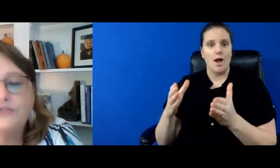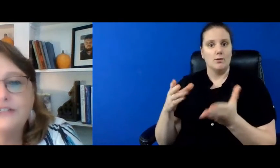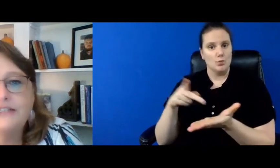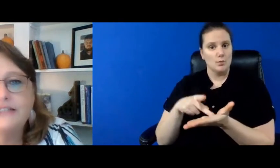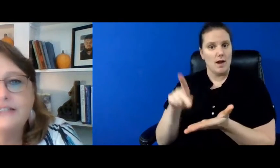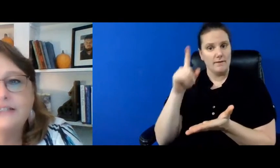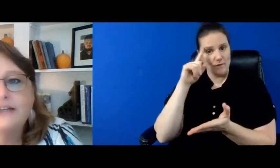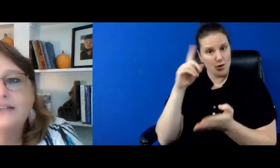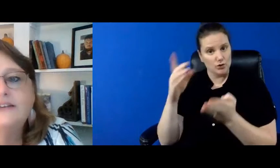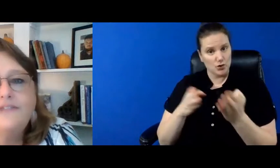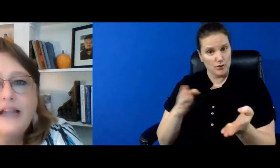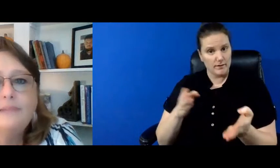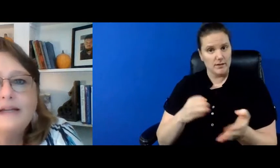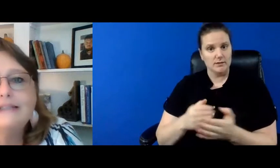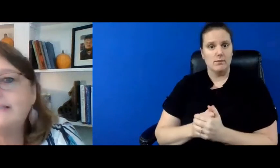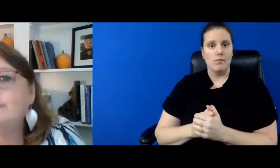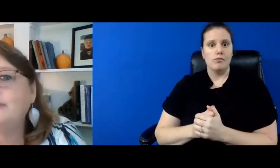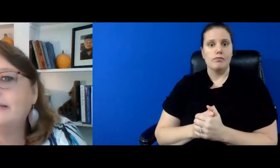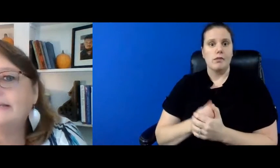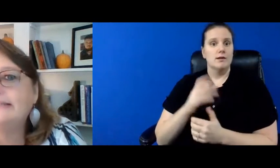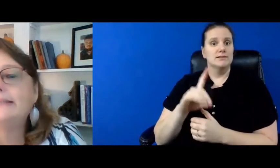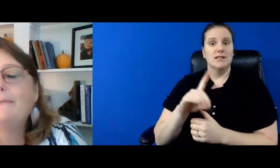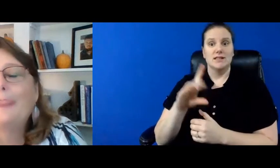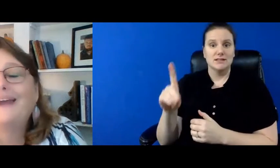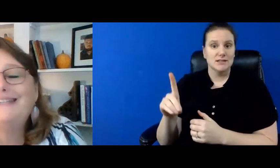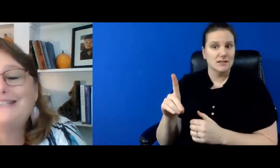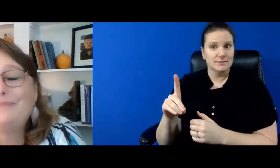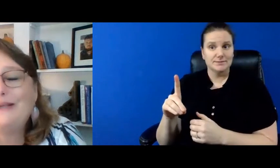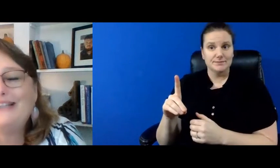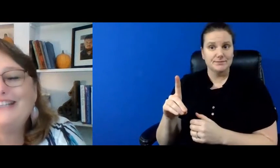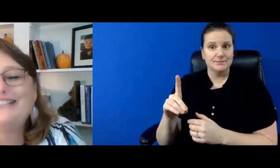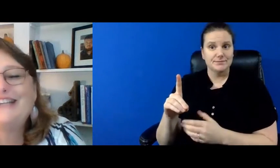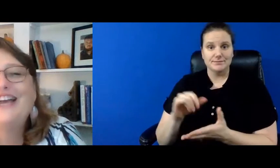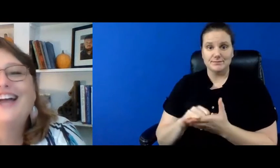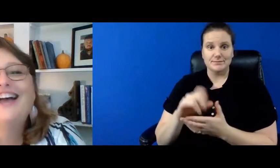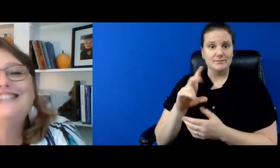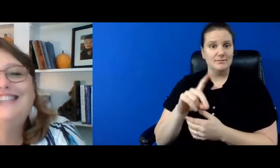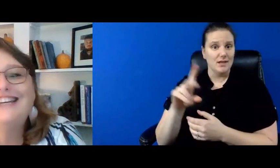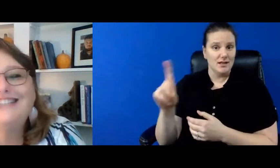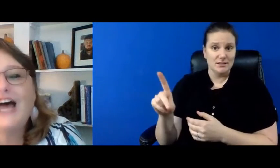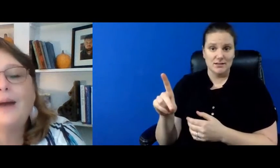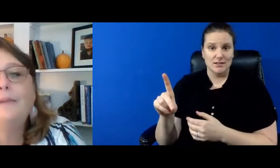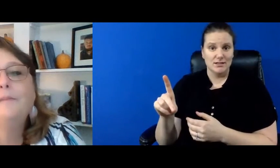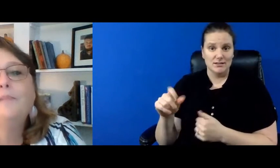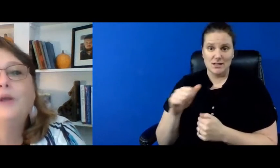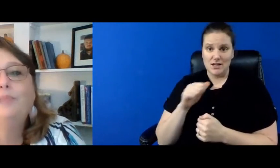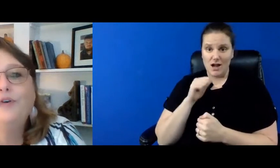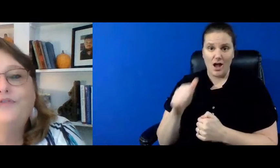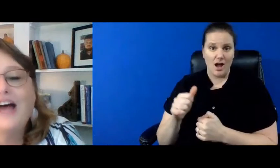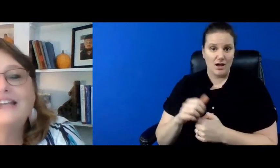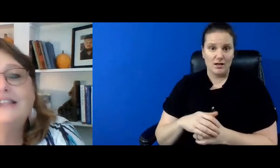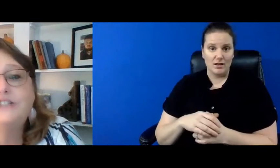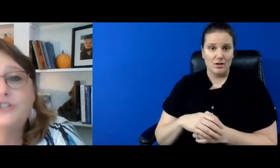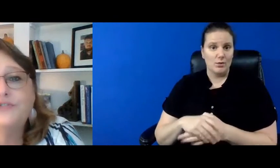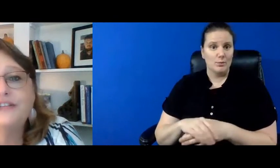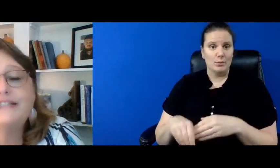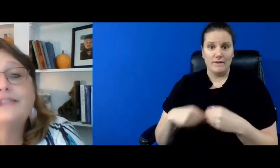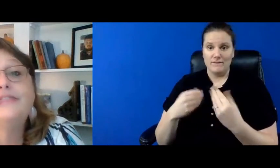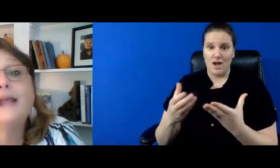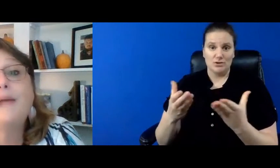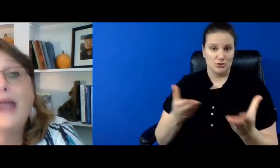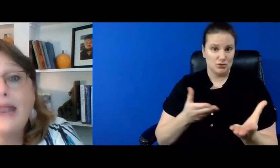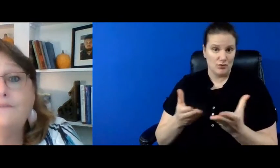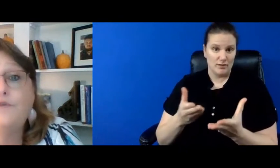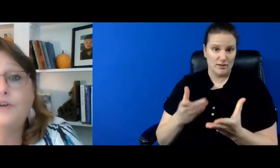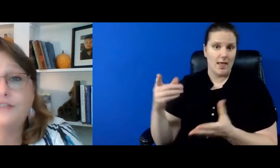for services developmental disabilities disabilities does not provide the service